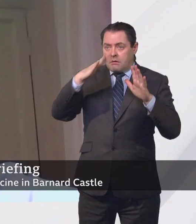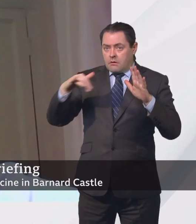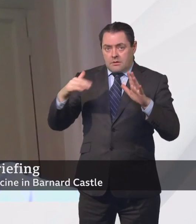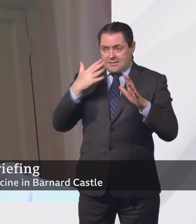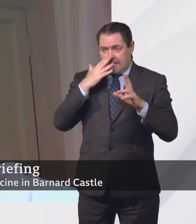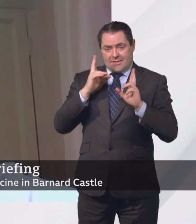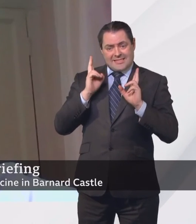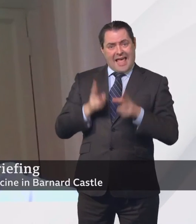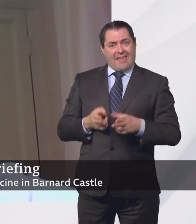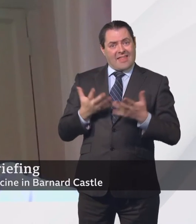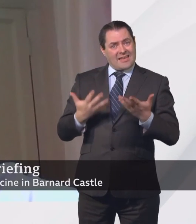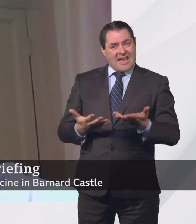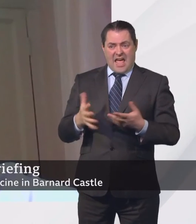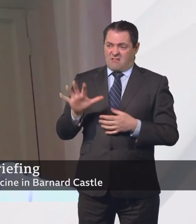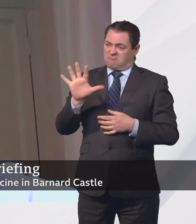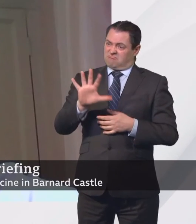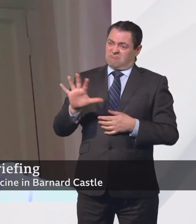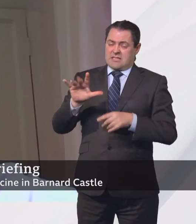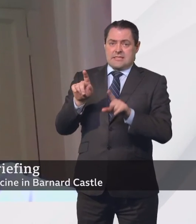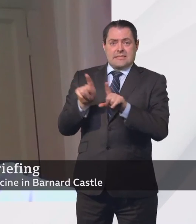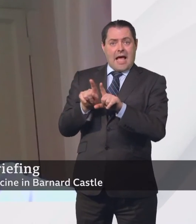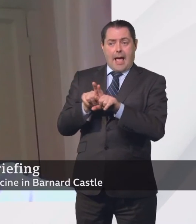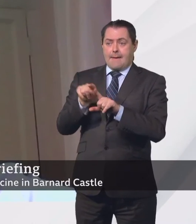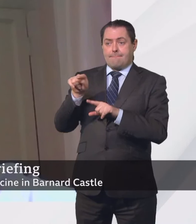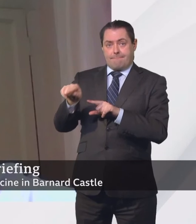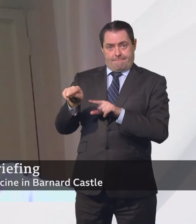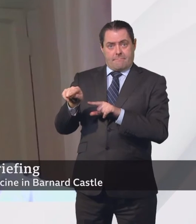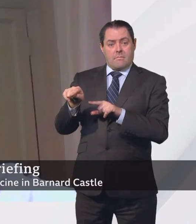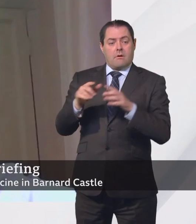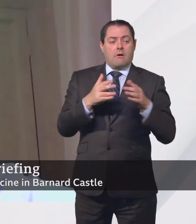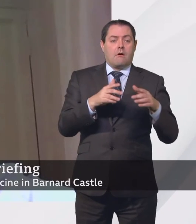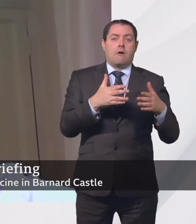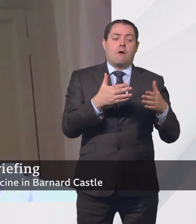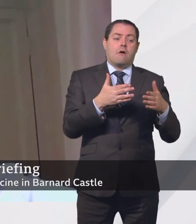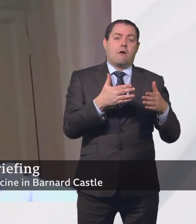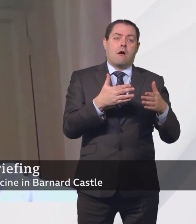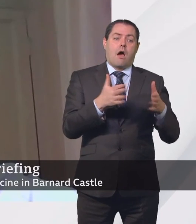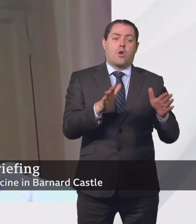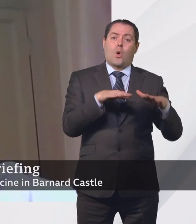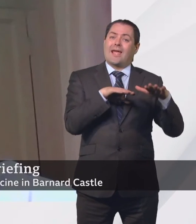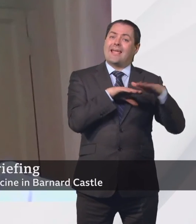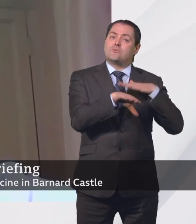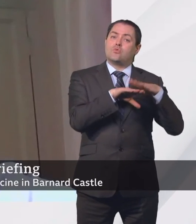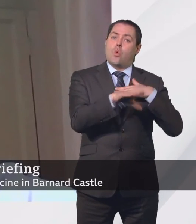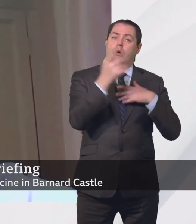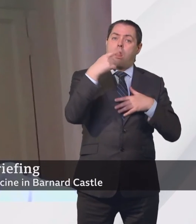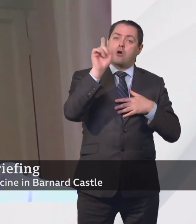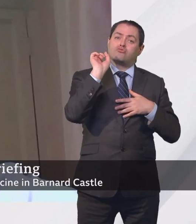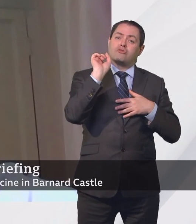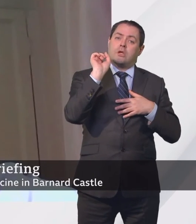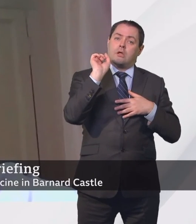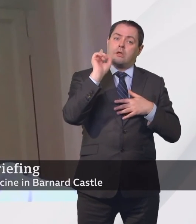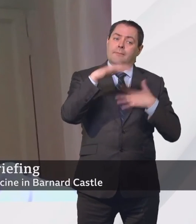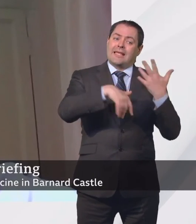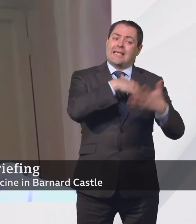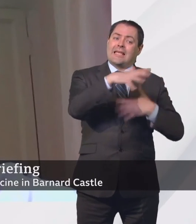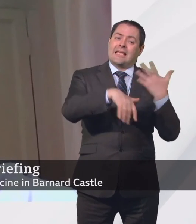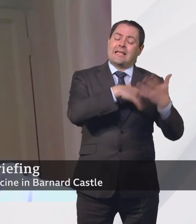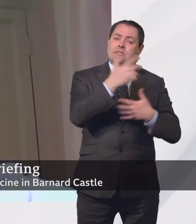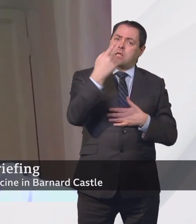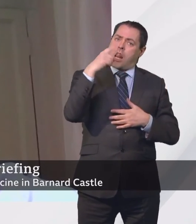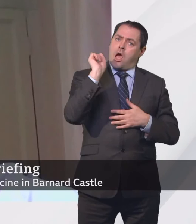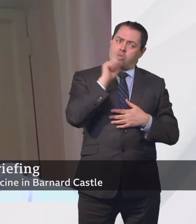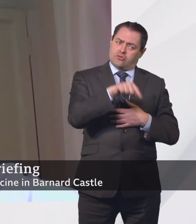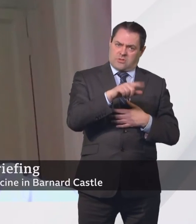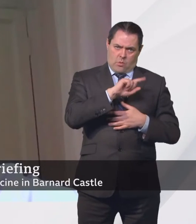is round about where it was when we unlocked indoor socialising last year. If it was good enough to do that